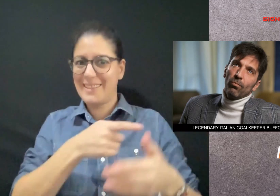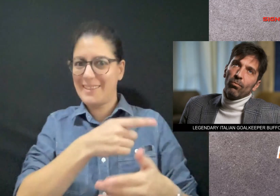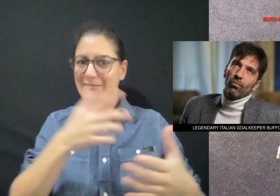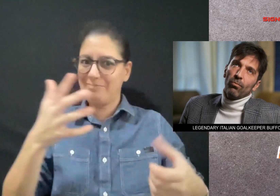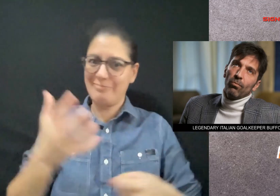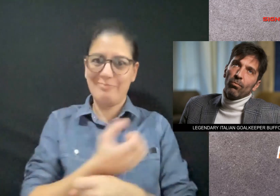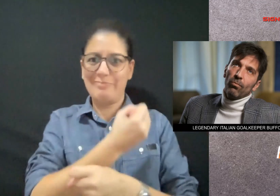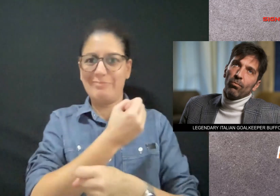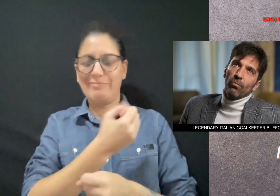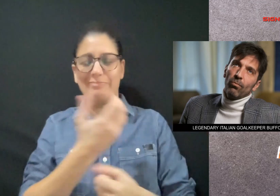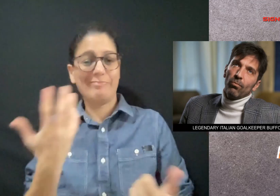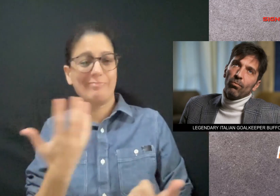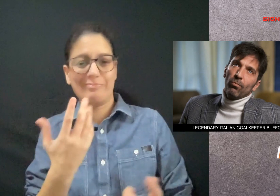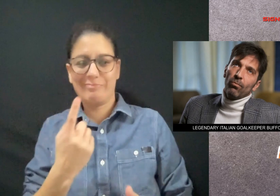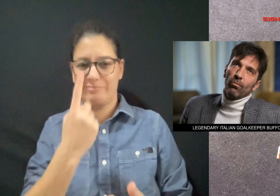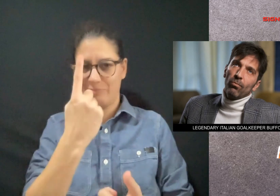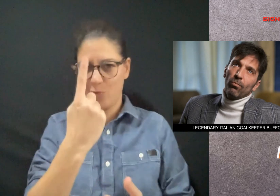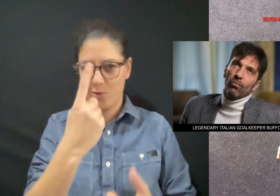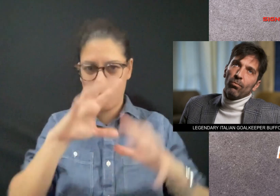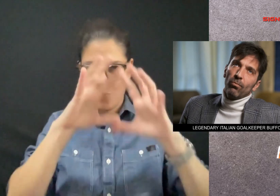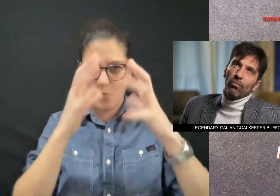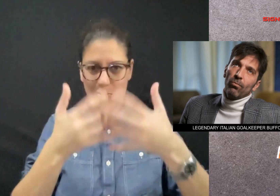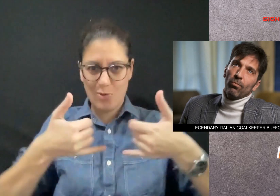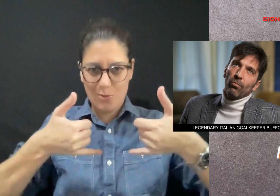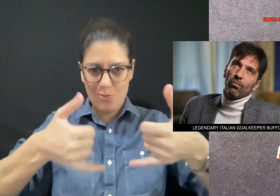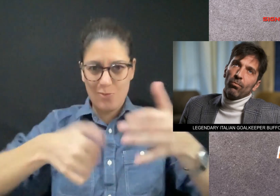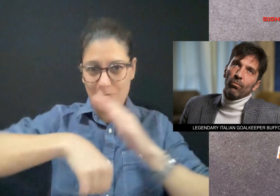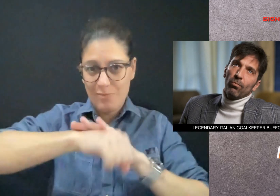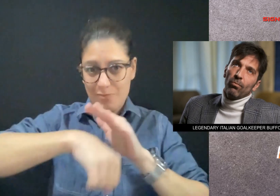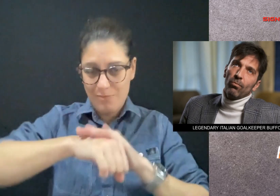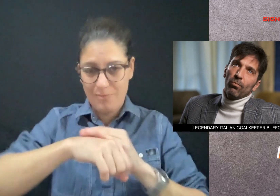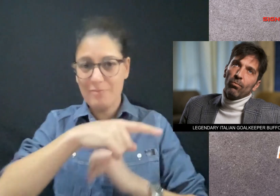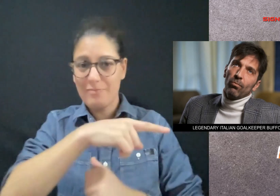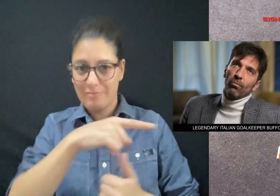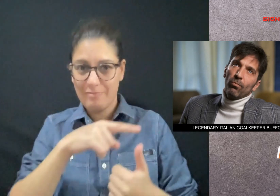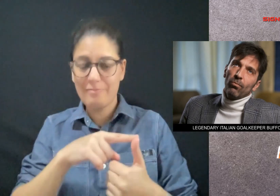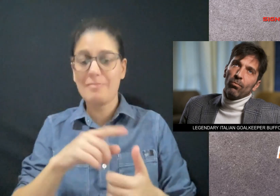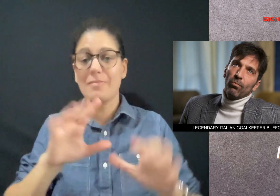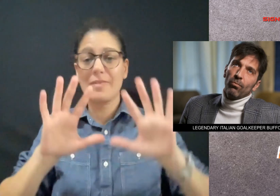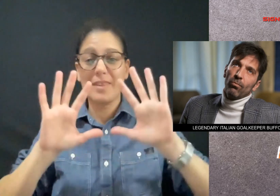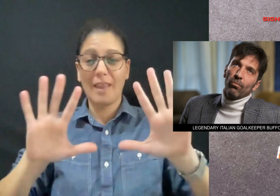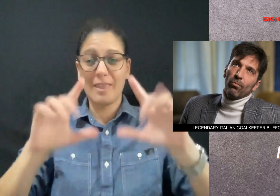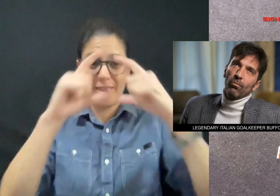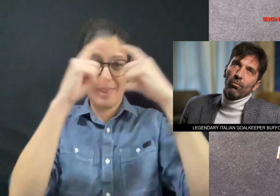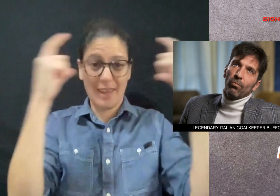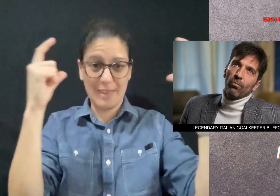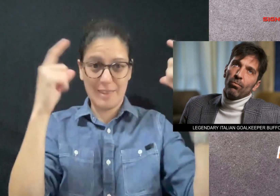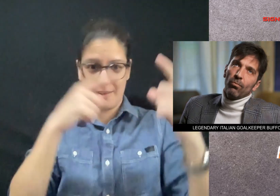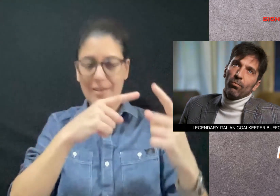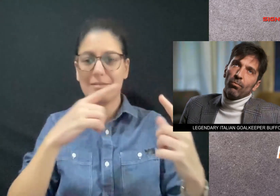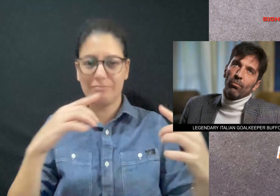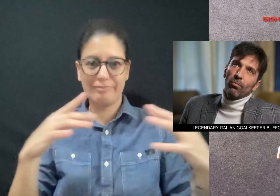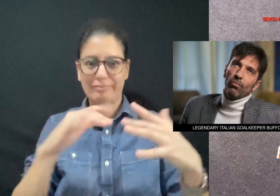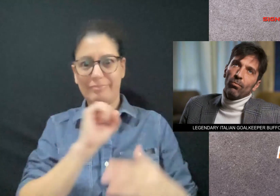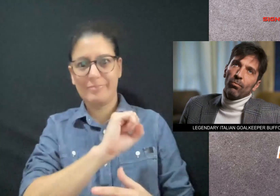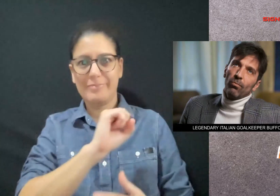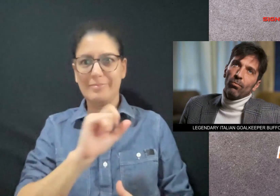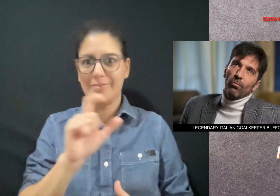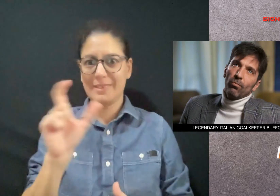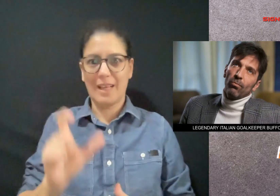Buffon leaves the pitch with a World Cup victory 10 Serie A titles and one league title